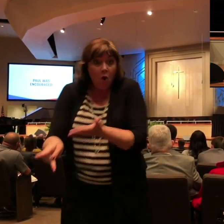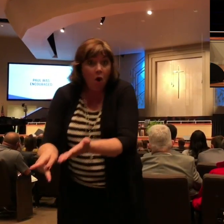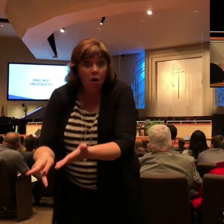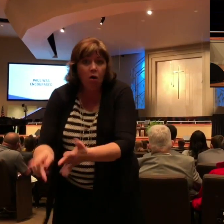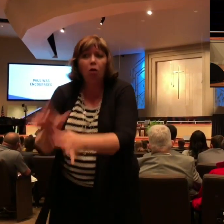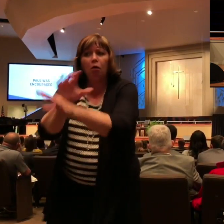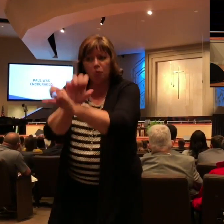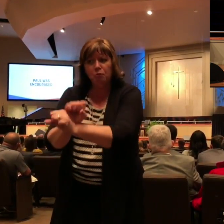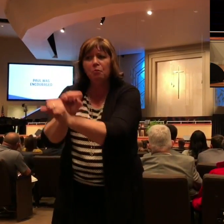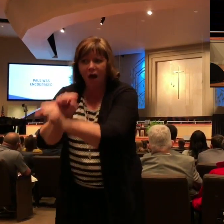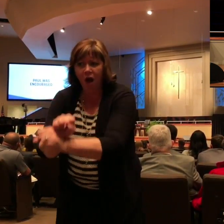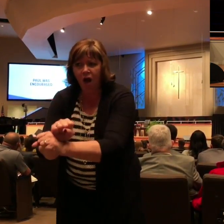was that souls were being one.